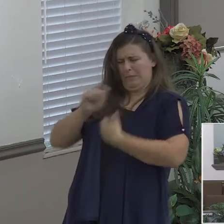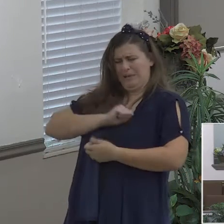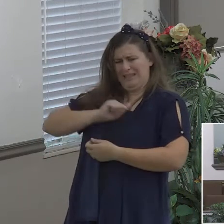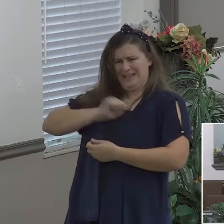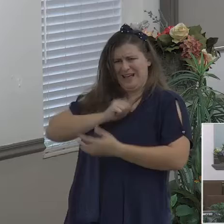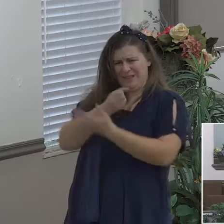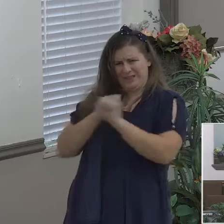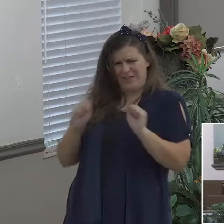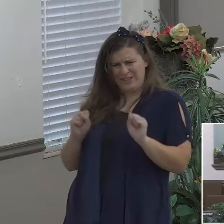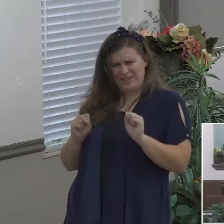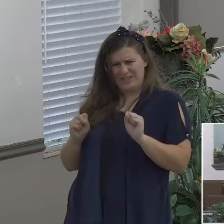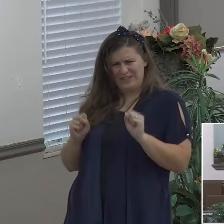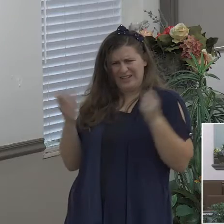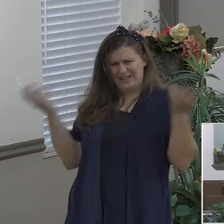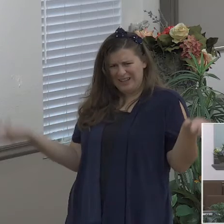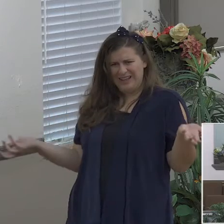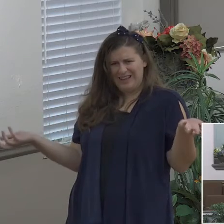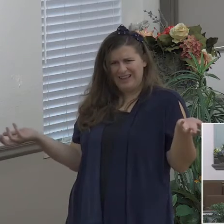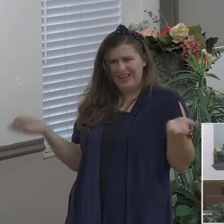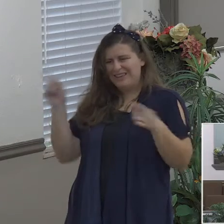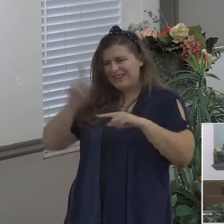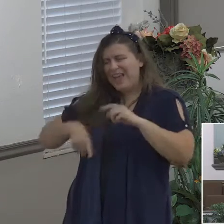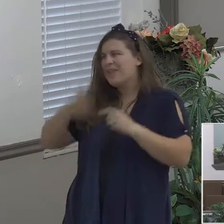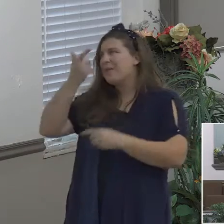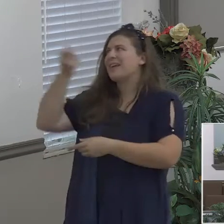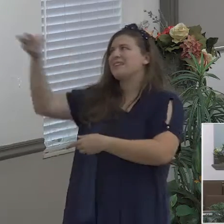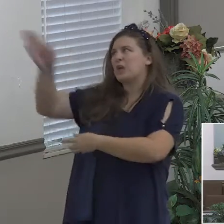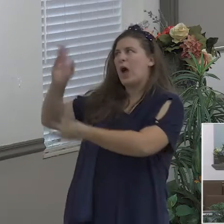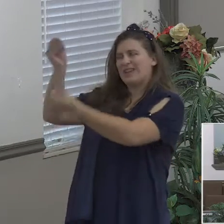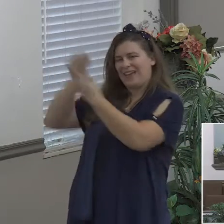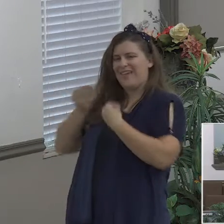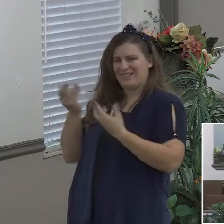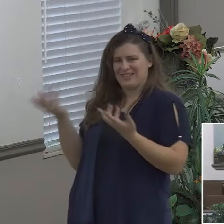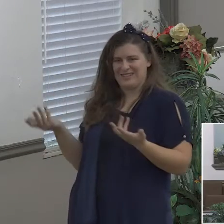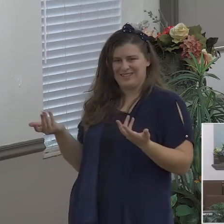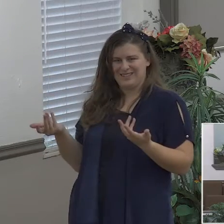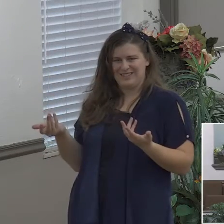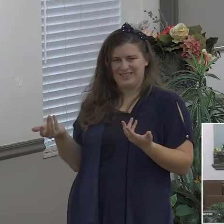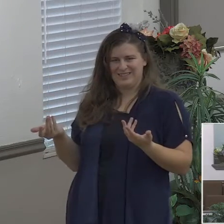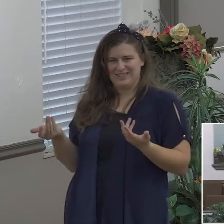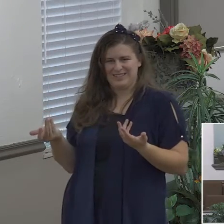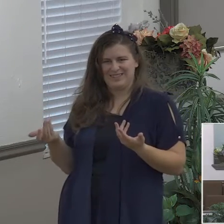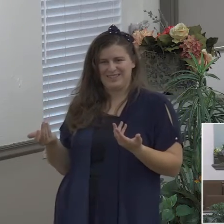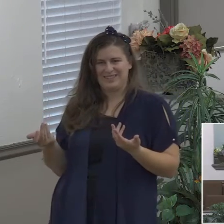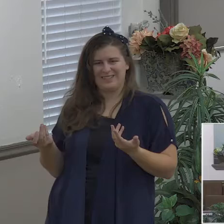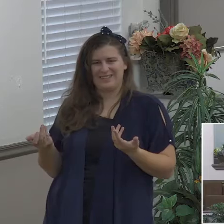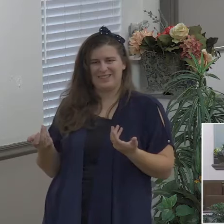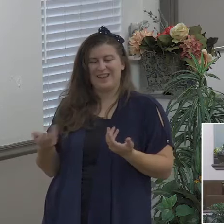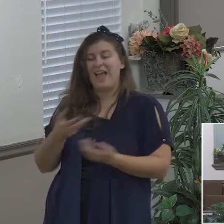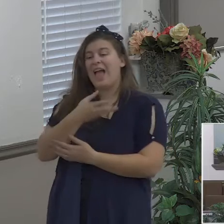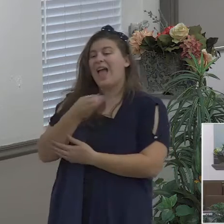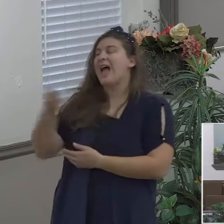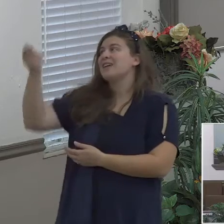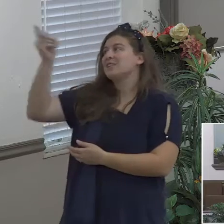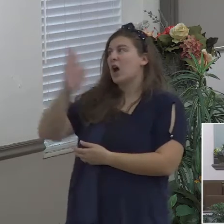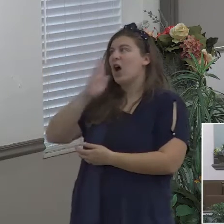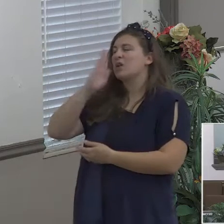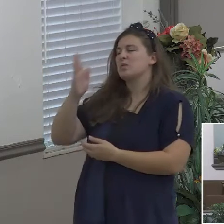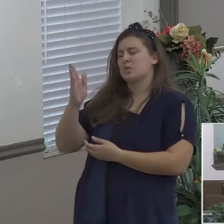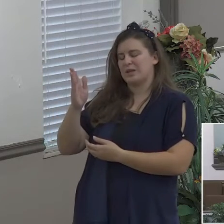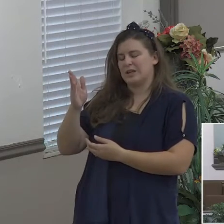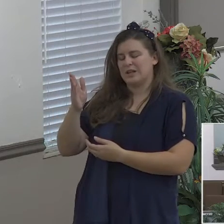true at last God will keep us and then God's peace protects us